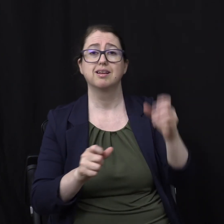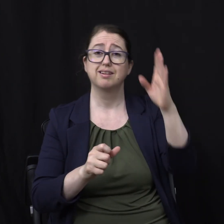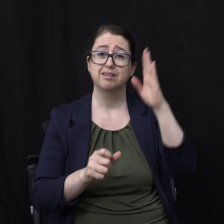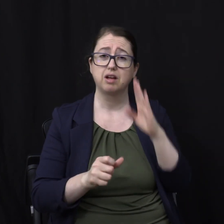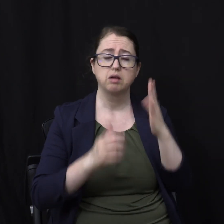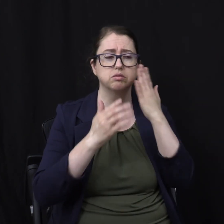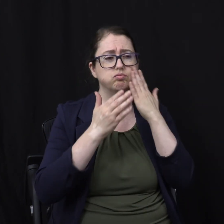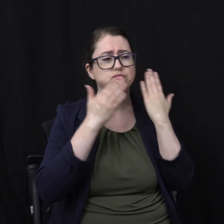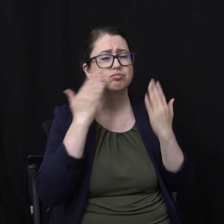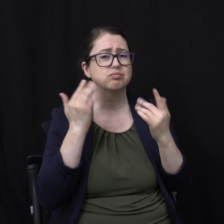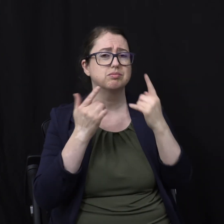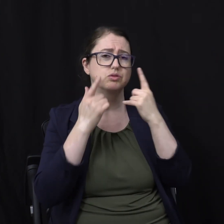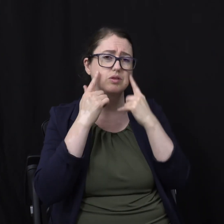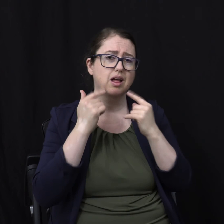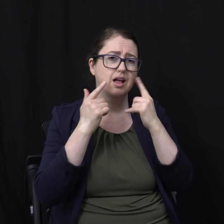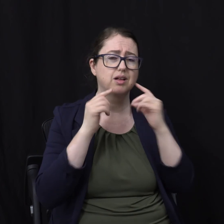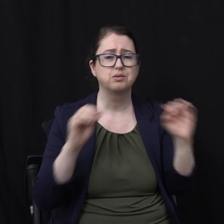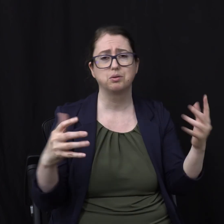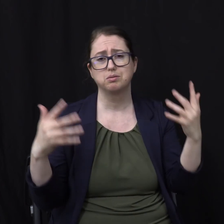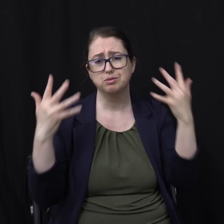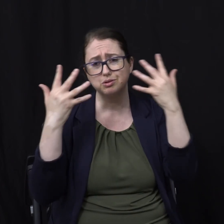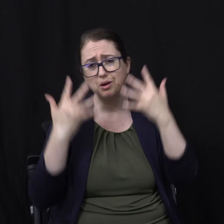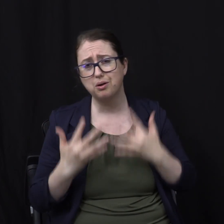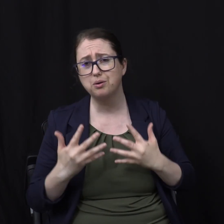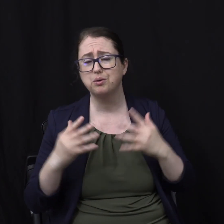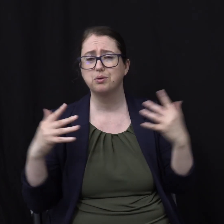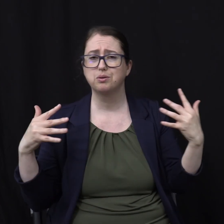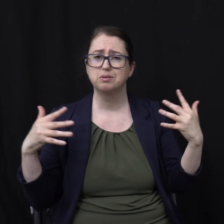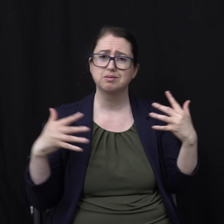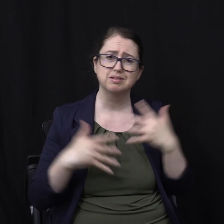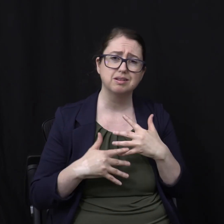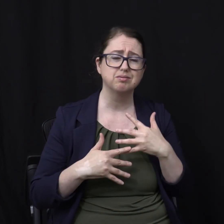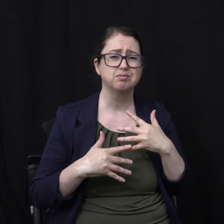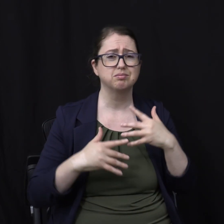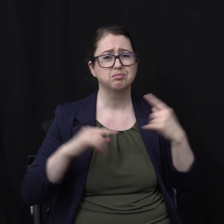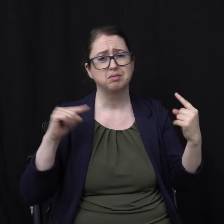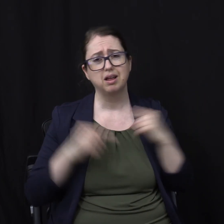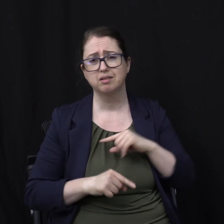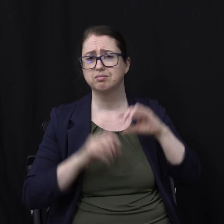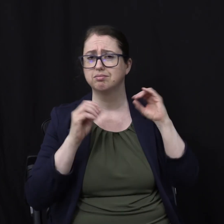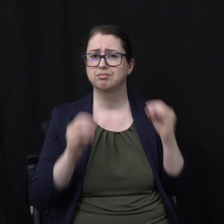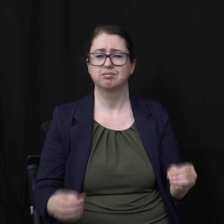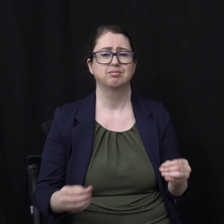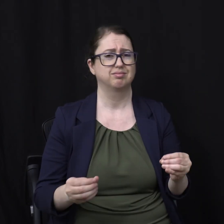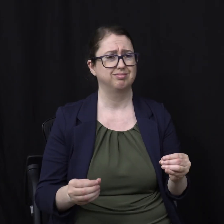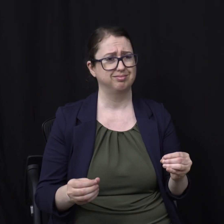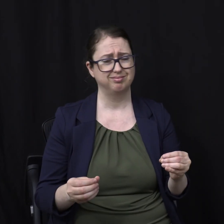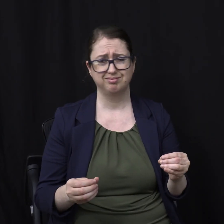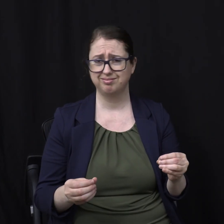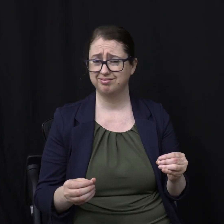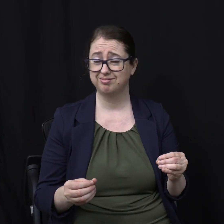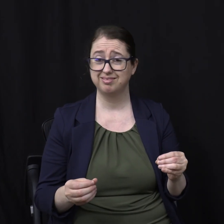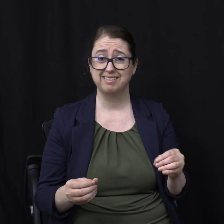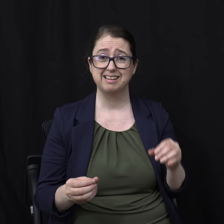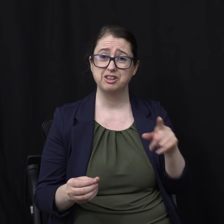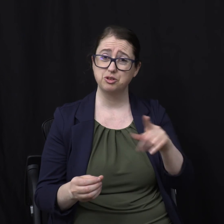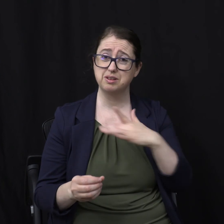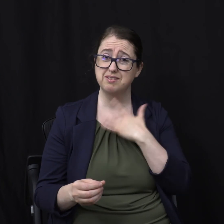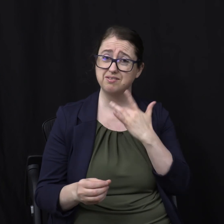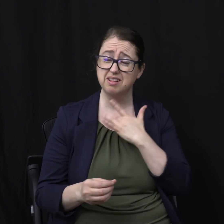eyes There shall be no more sorrow There shall be no more death Nor sorrow No crying Isn't that Doesn't that bring a Load off your shoulders